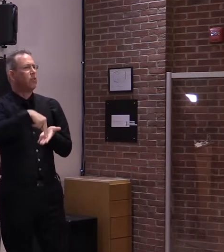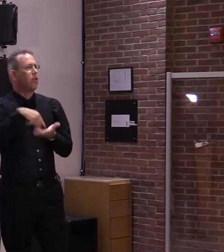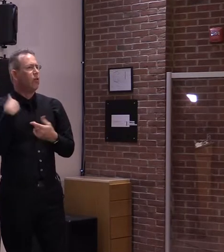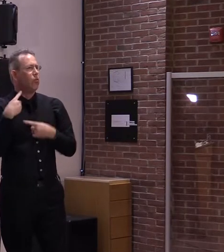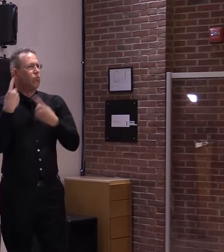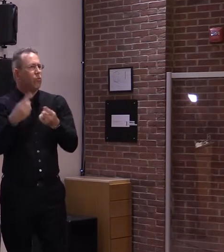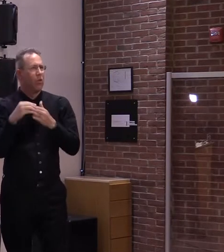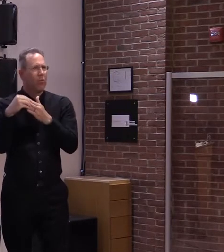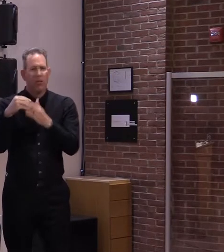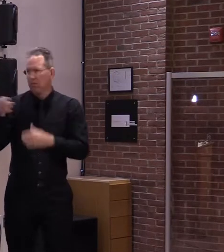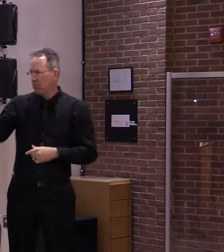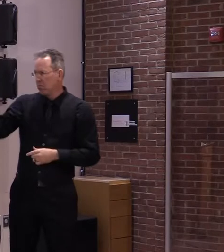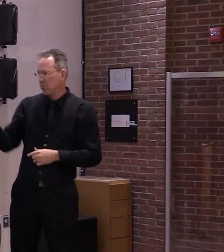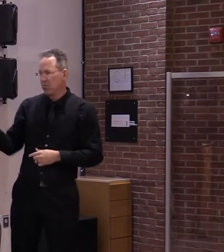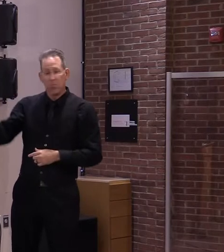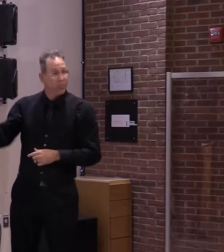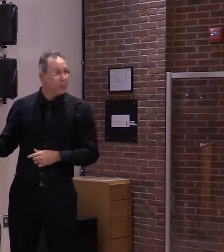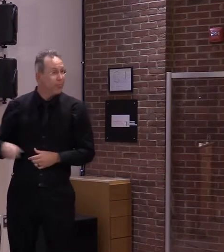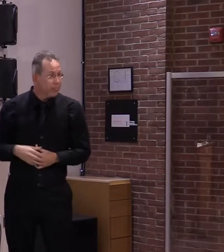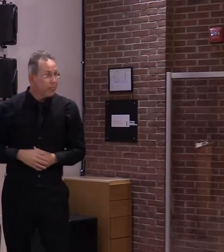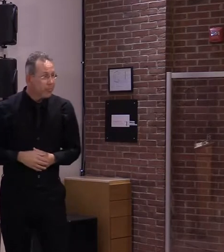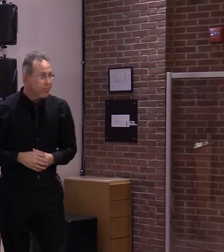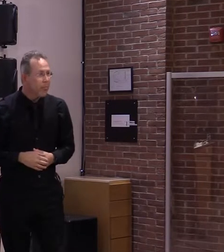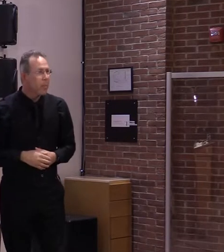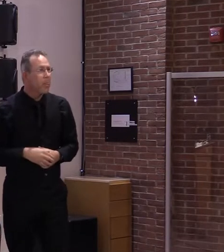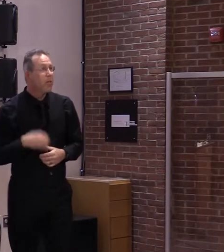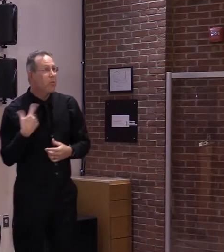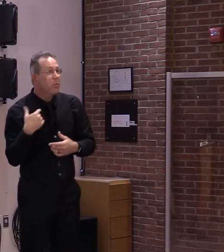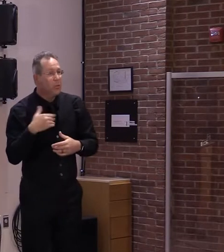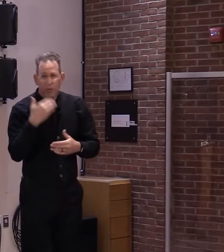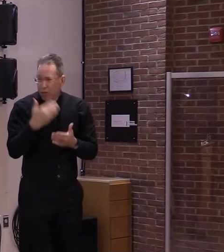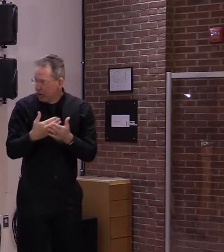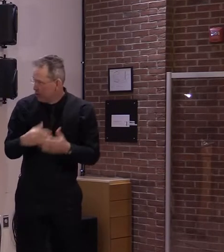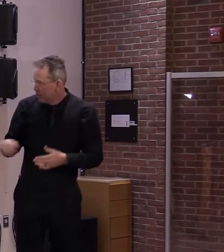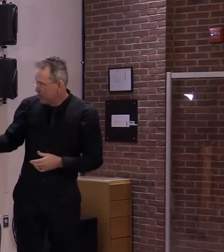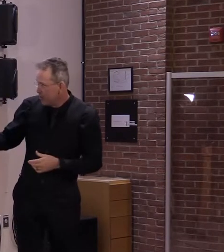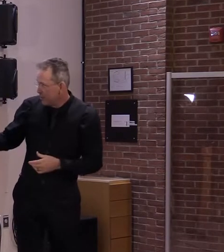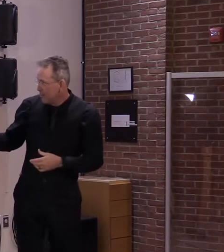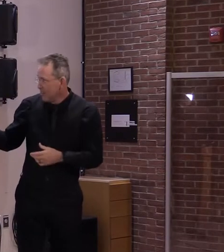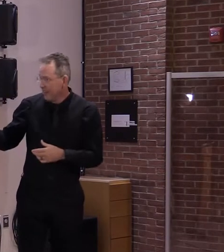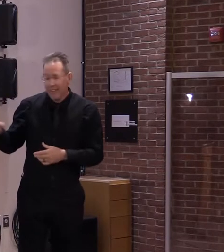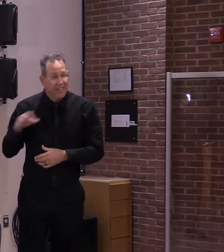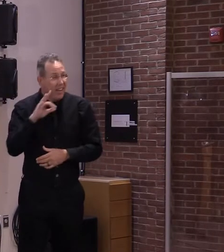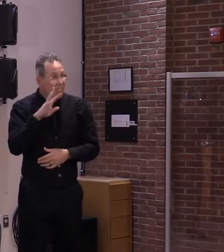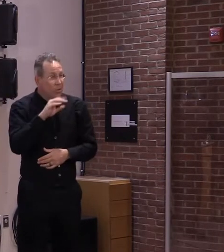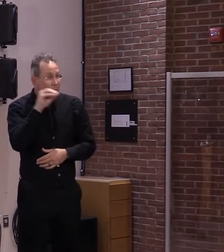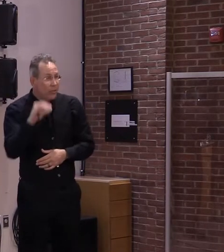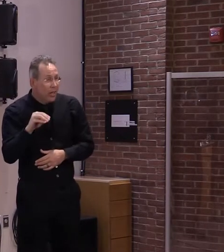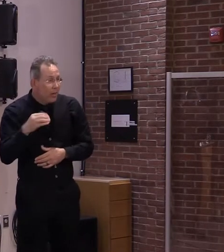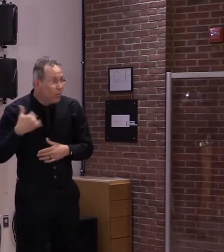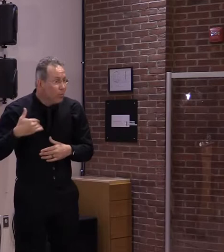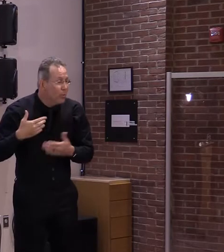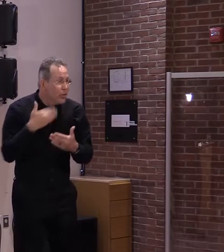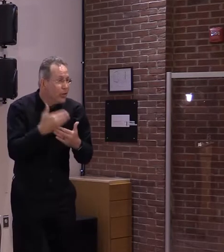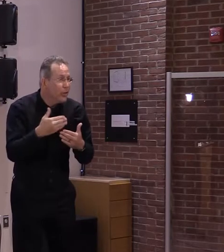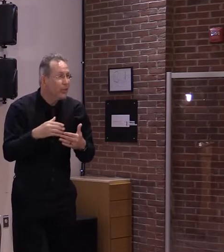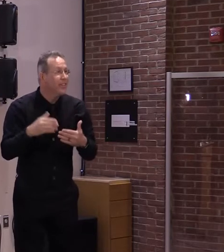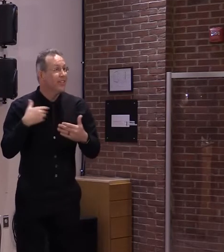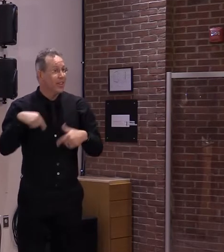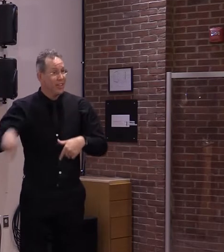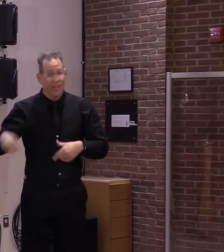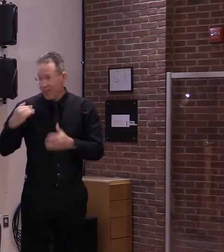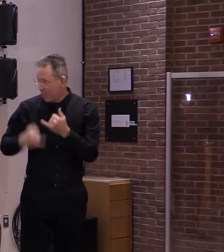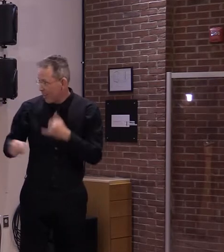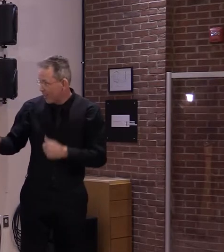impressive 94.6% of Vermonters having started vaccination. And we also rank first in the country in terms of those